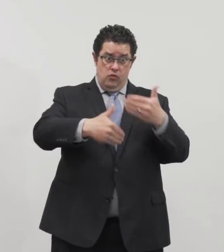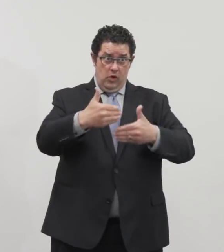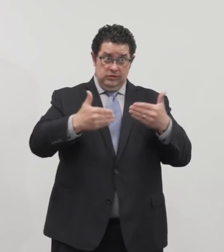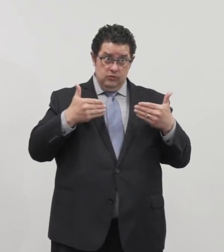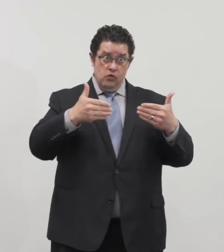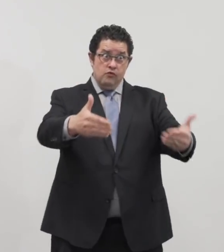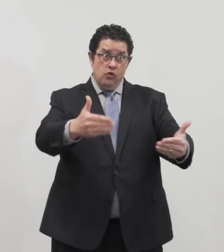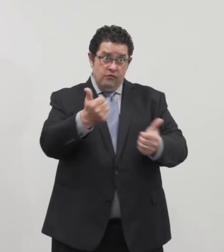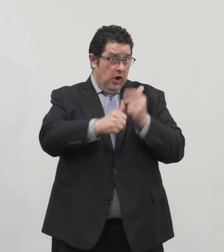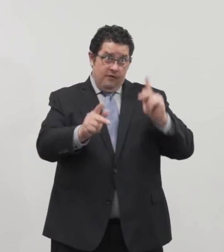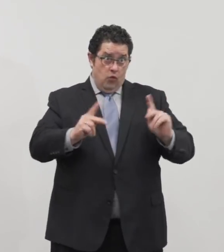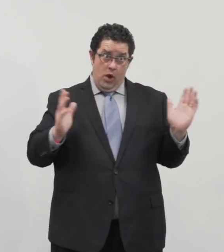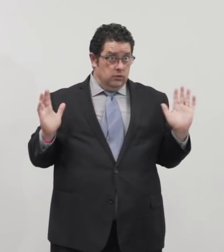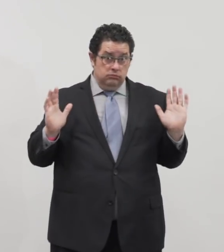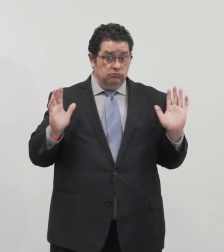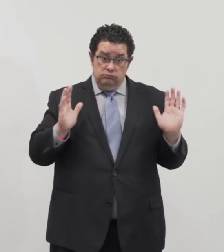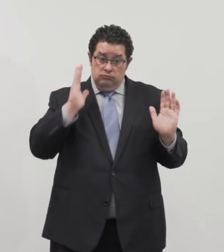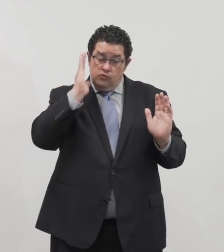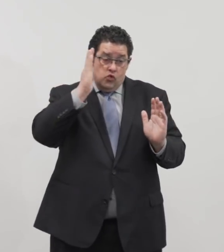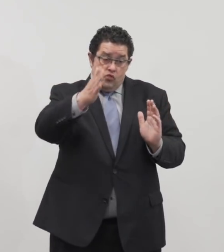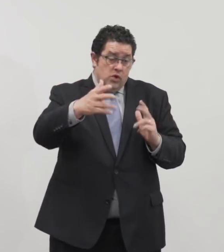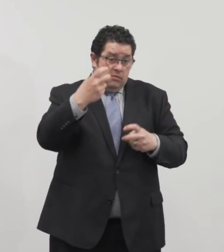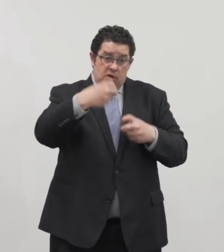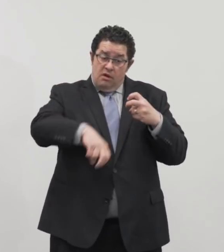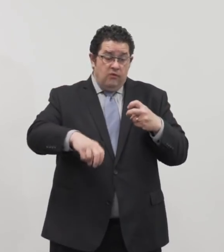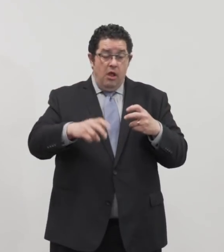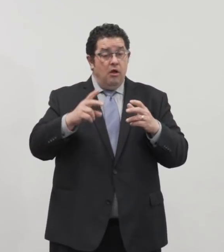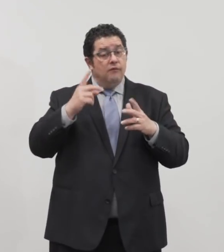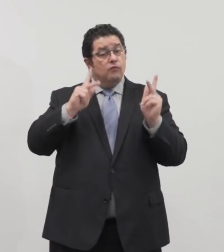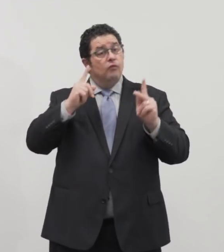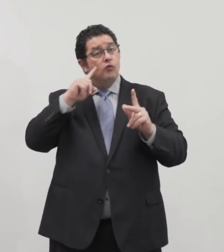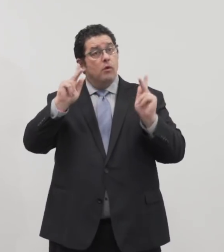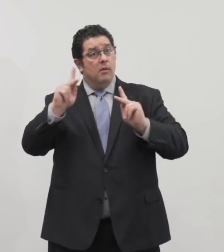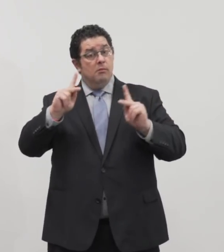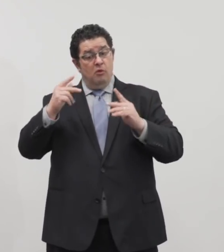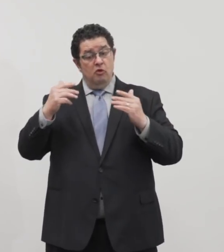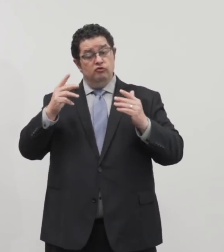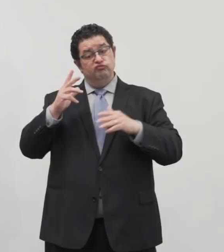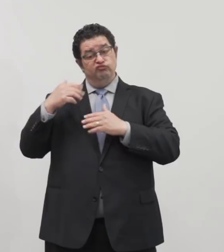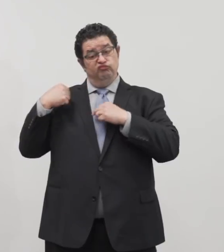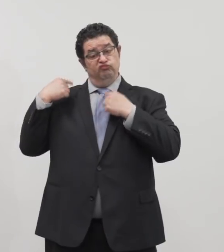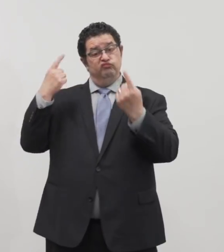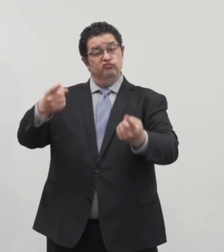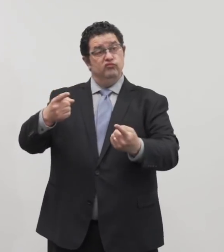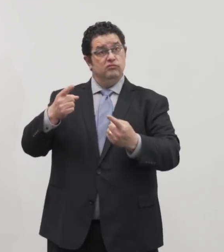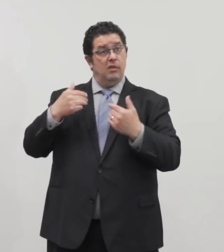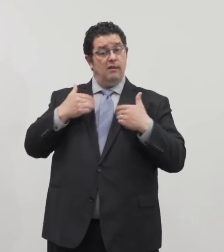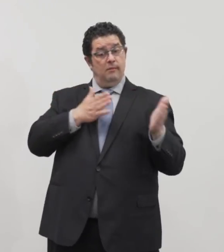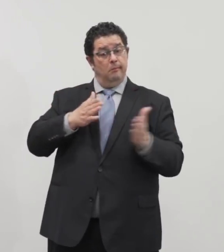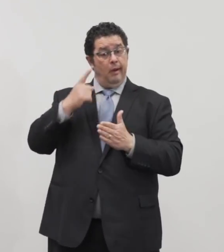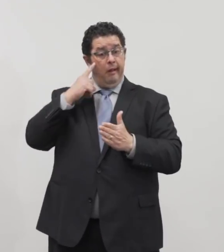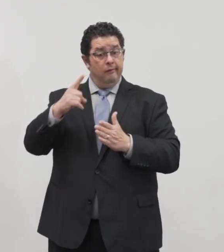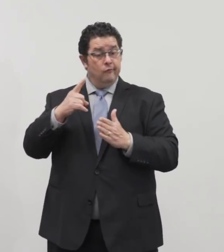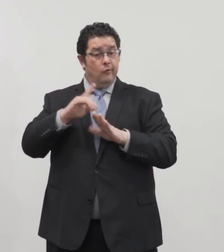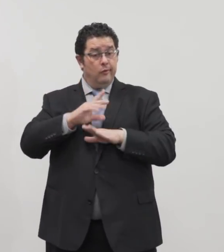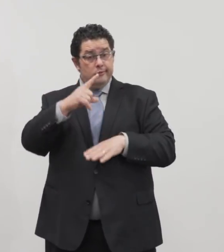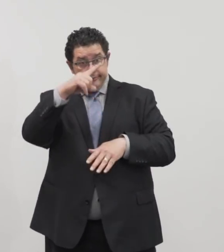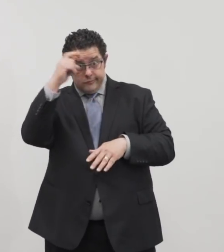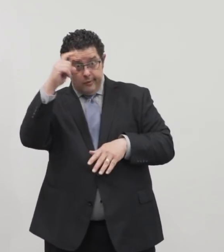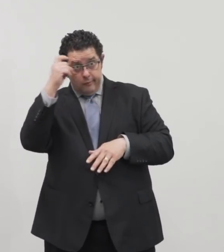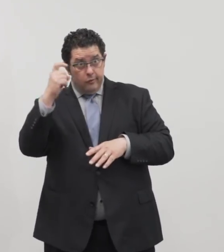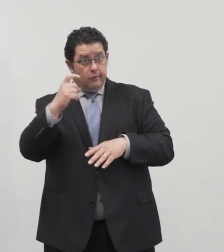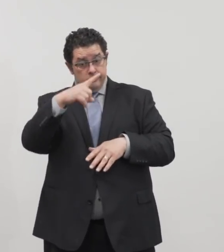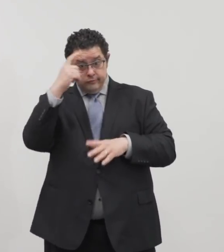everyone. It will be a very difficult process for people who are used to having a plan for summer that includes summer camps and childcare facilities.